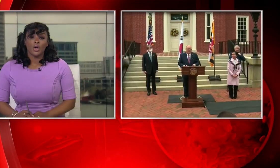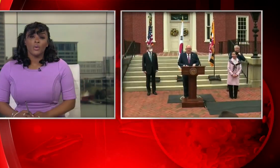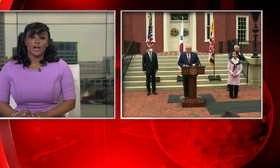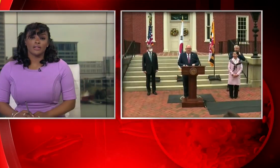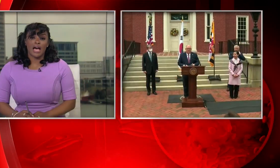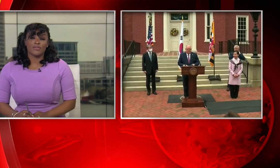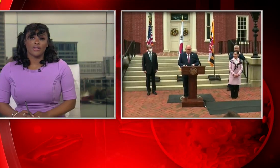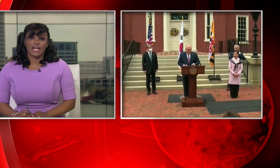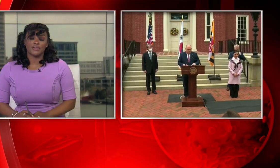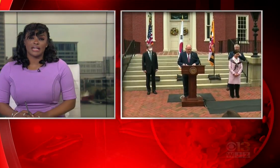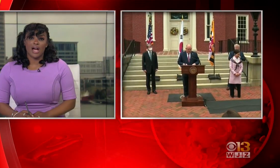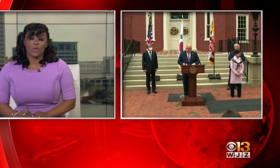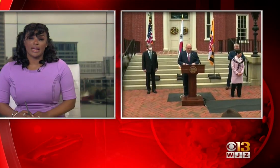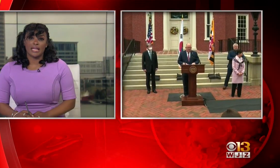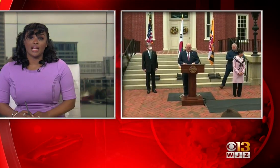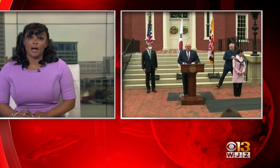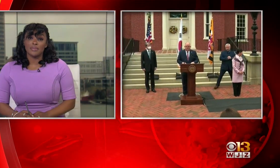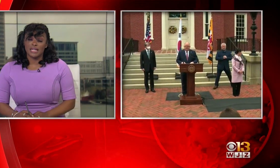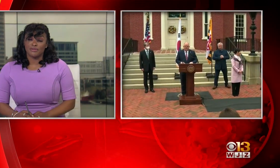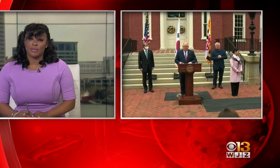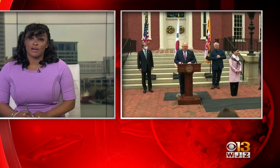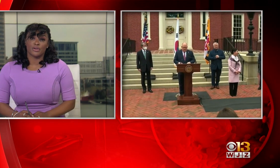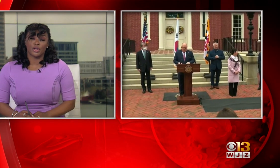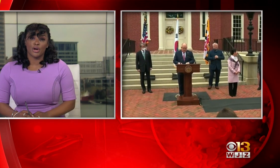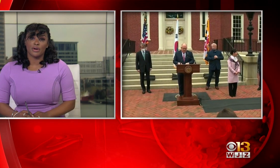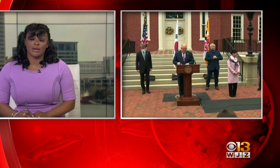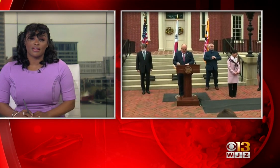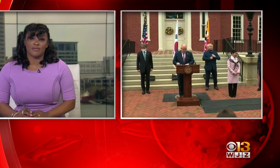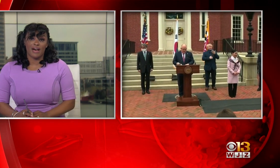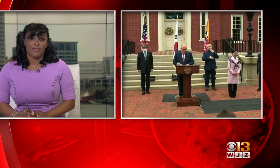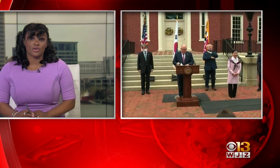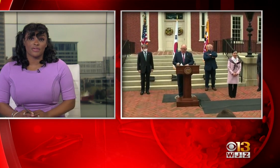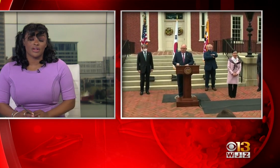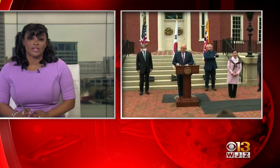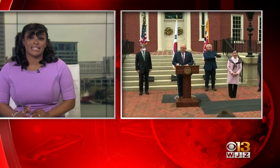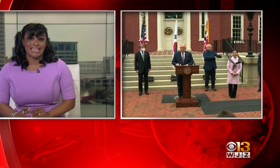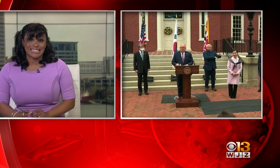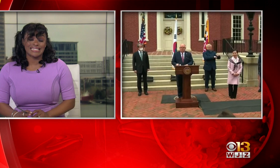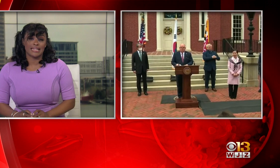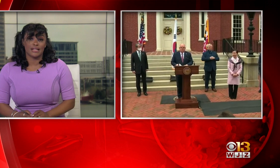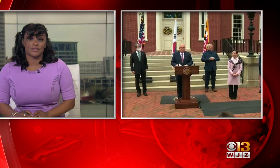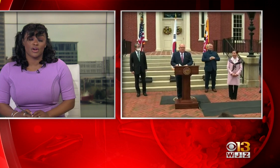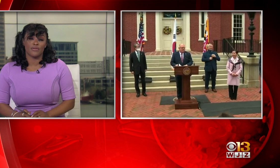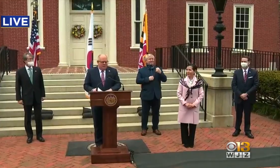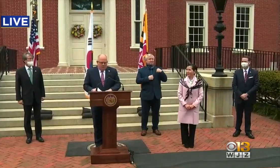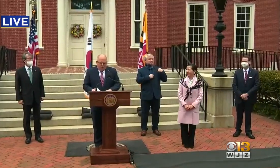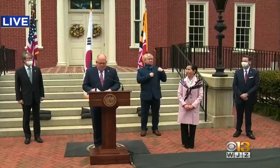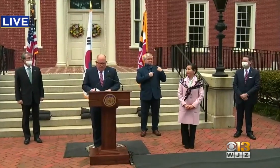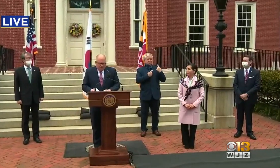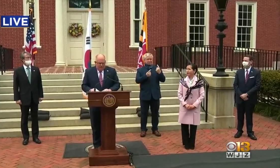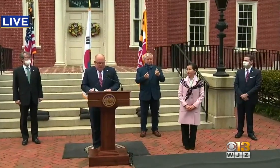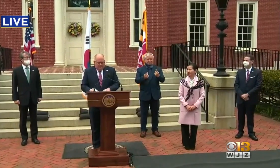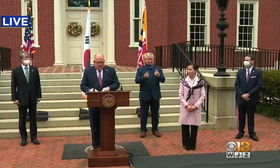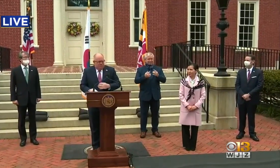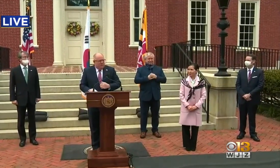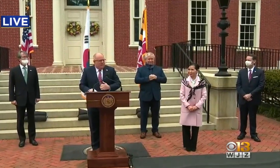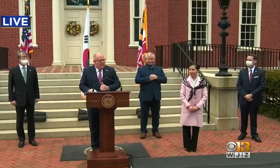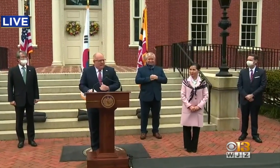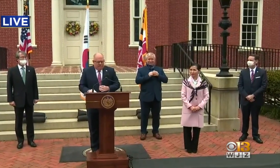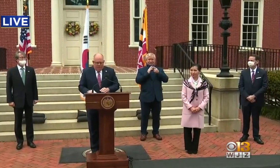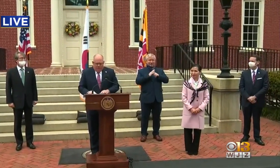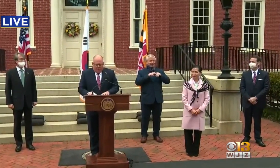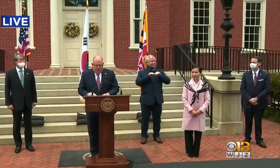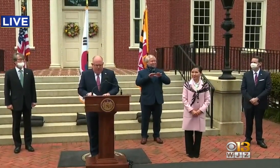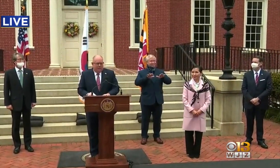We are live on the air right now, awaiting an update from Governor Hogan about the 500,000 testing kits of COVID-19 that he's acquired from South